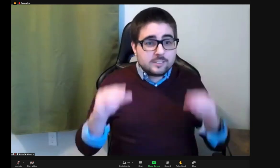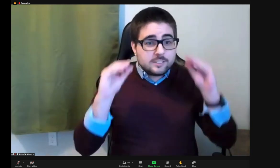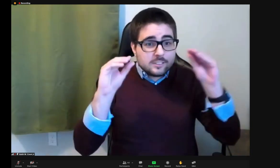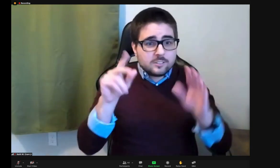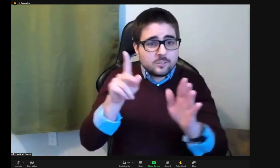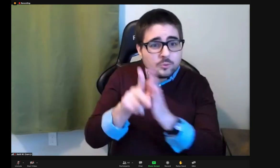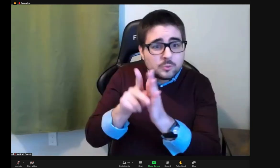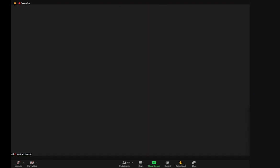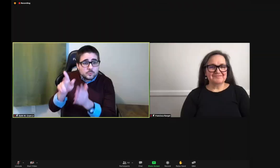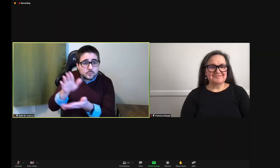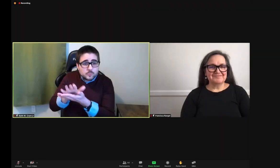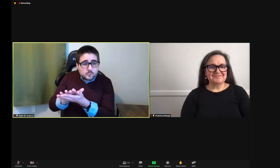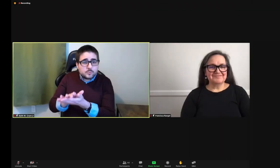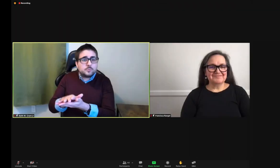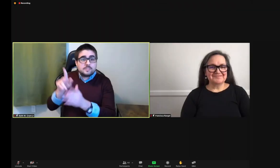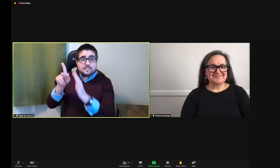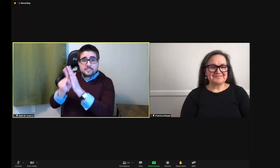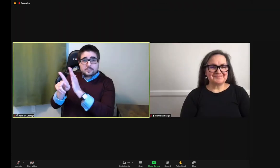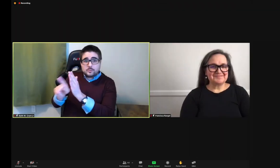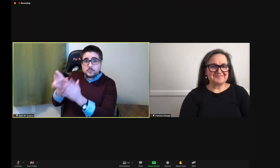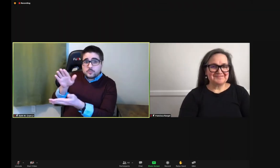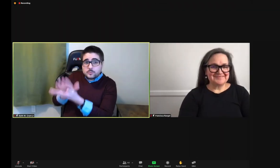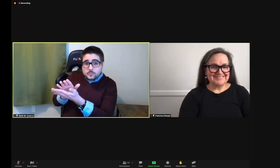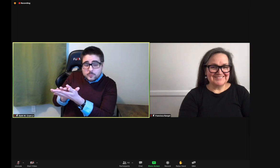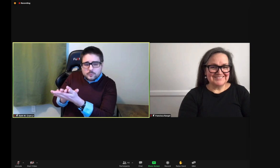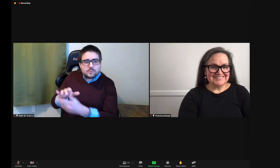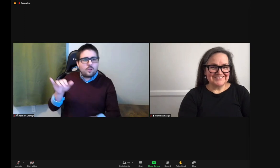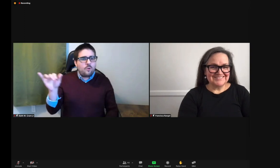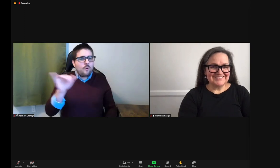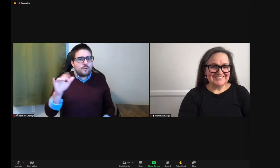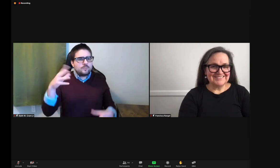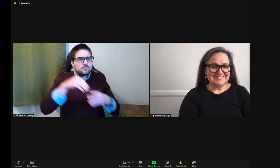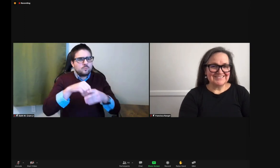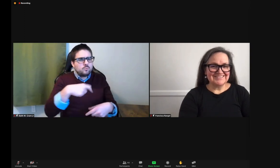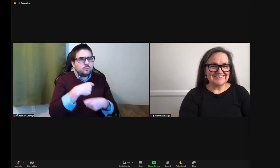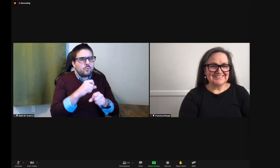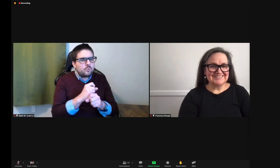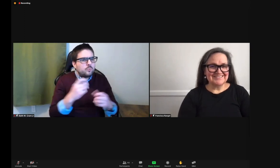an ASL teacher at Kendall Demonstration School at Clare Center.